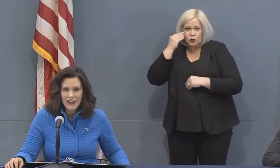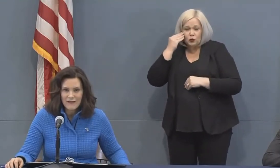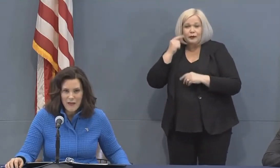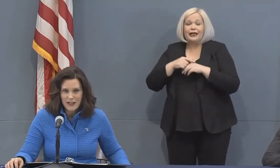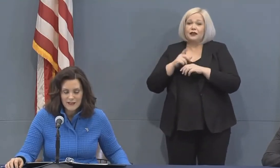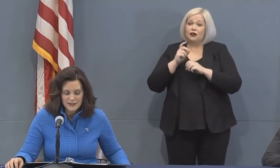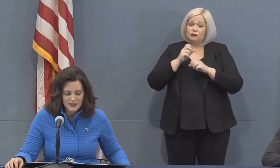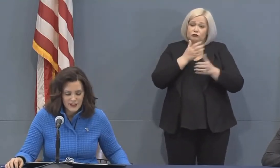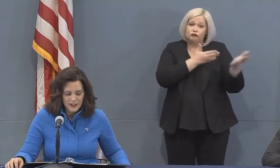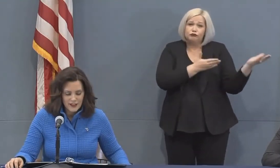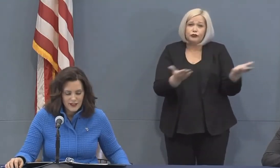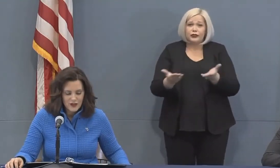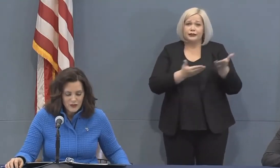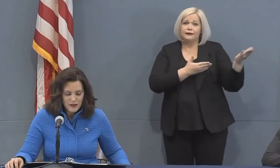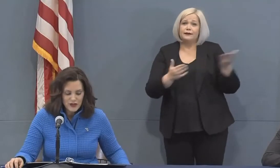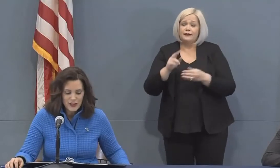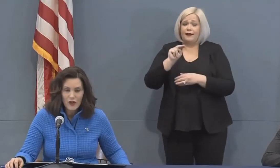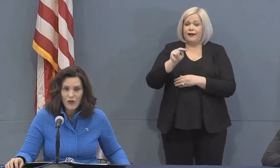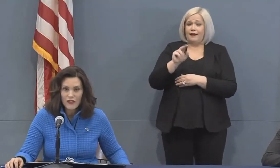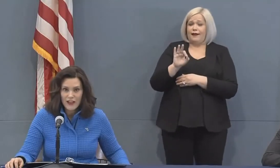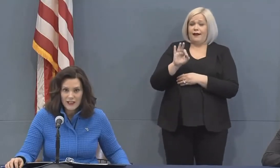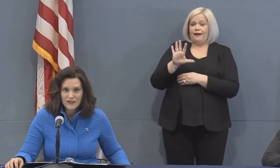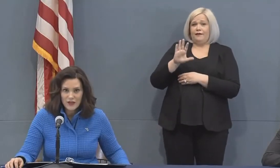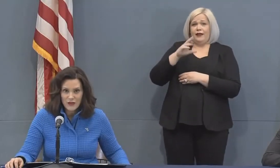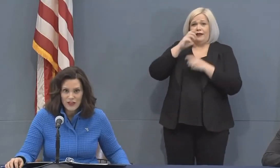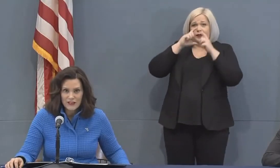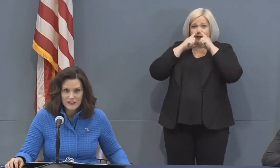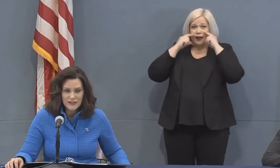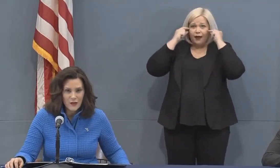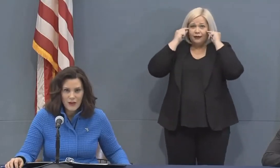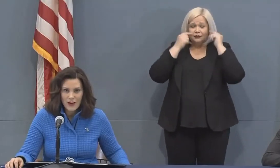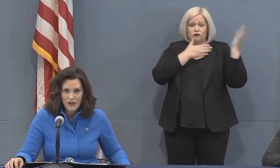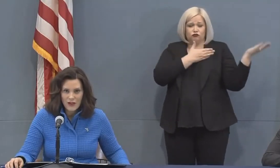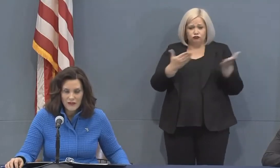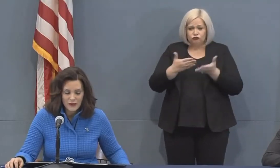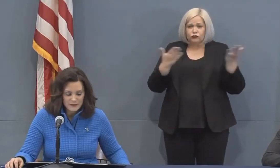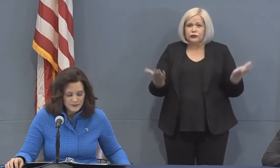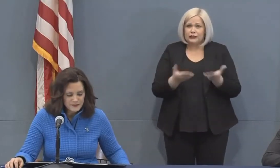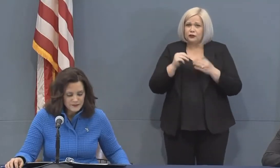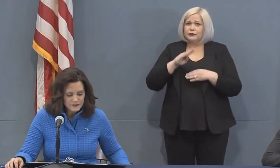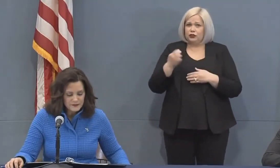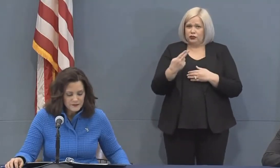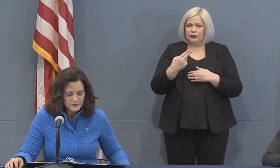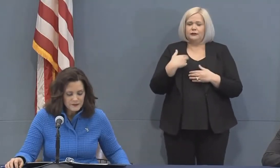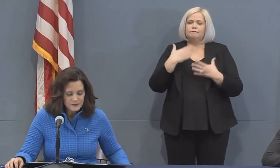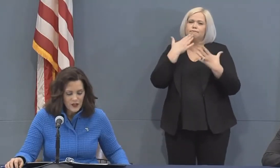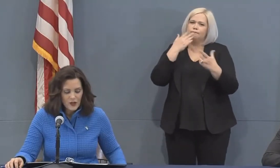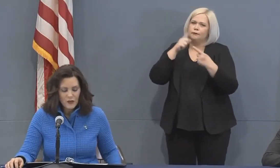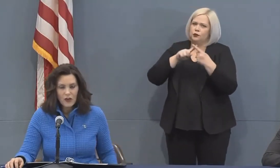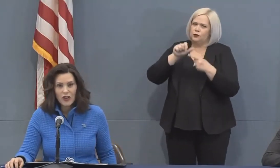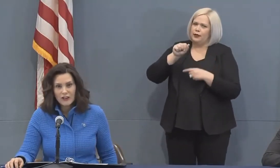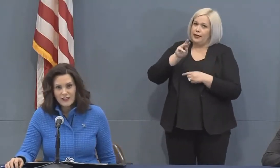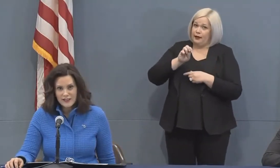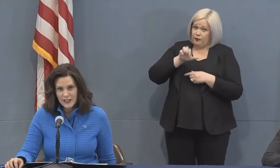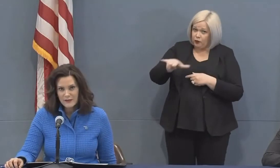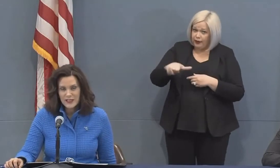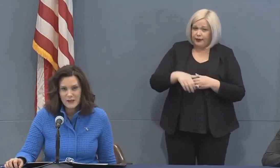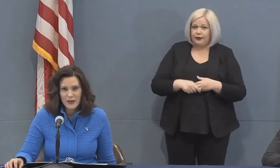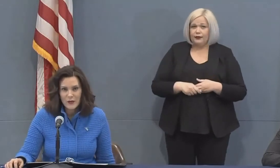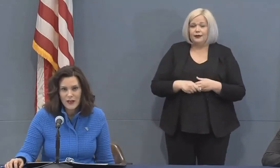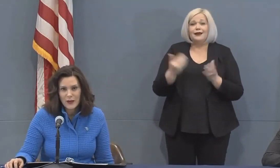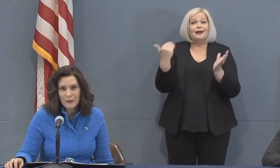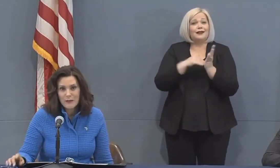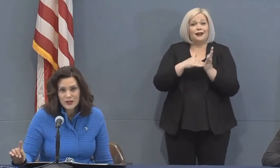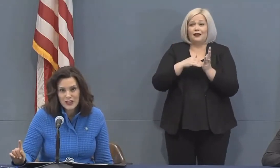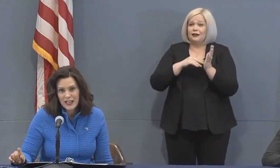N95 masks to Michigan over the next few weeks, and we are grateful. We're all on the same